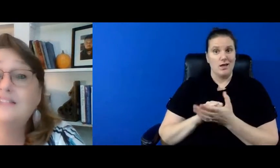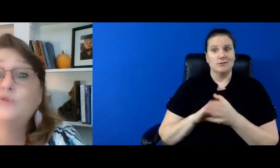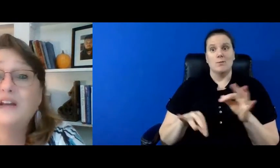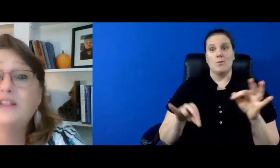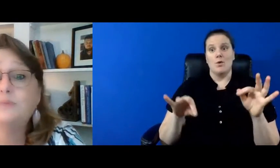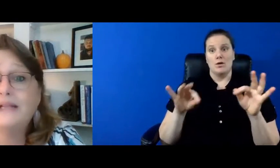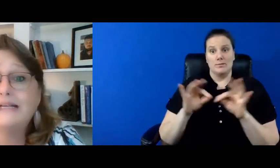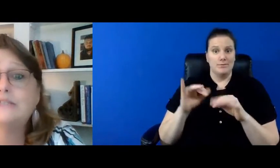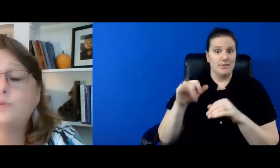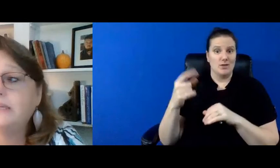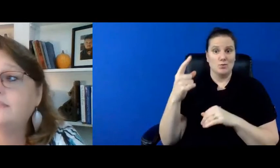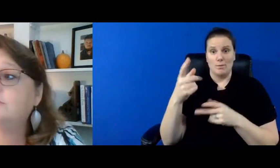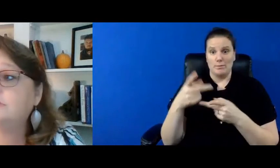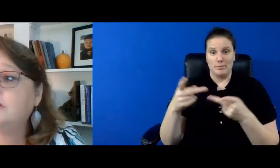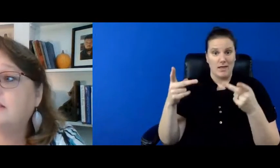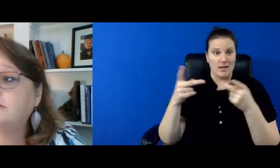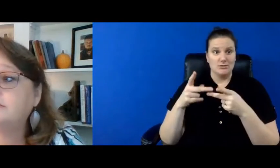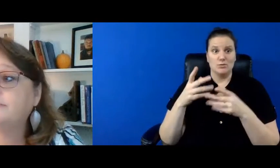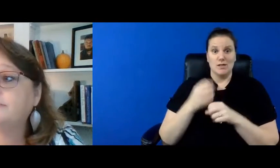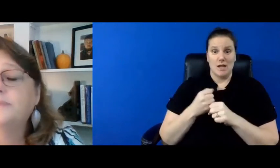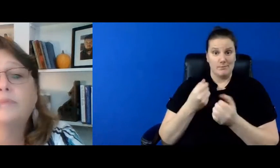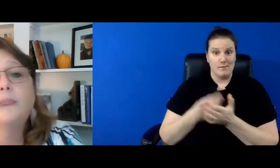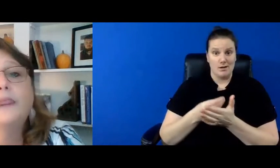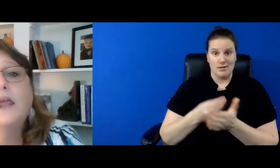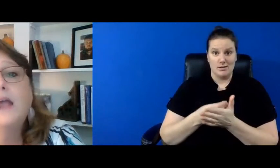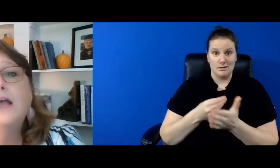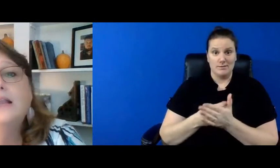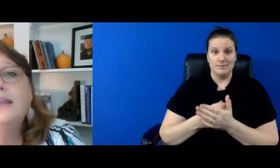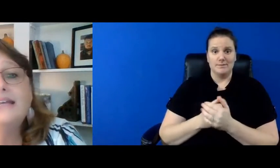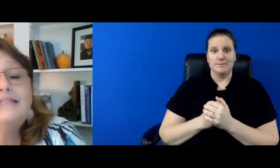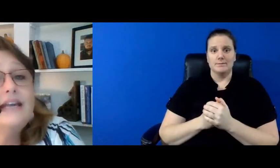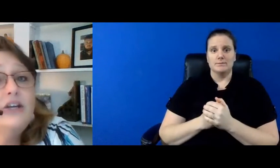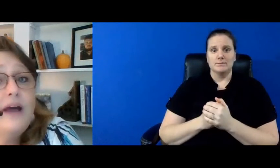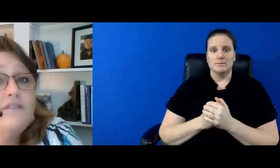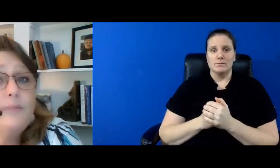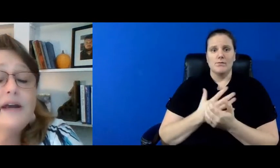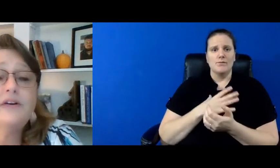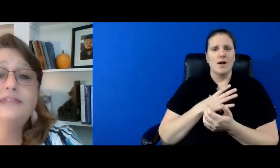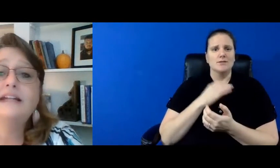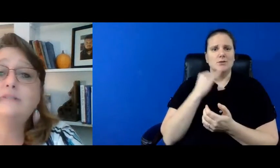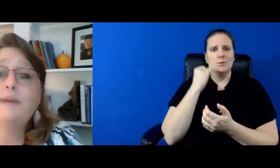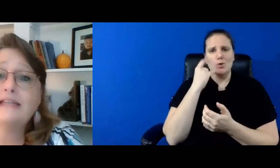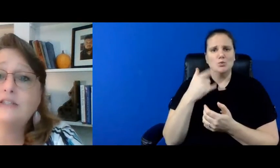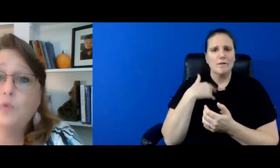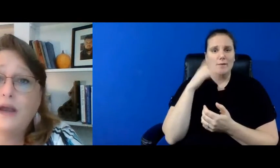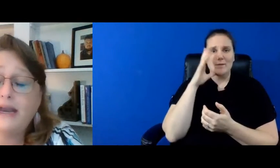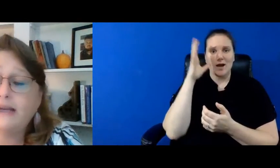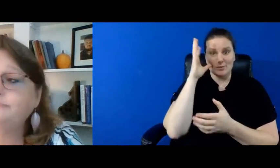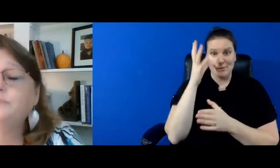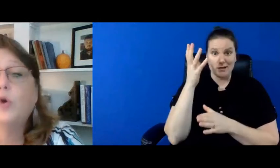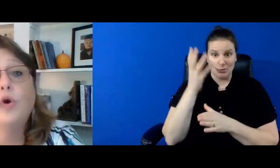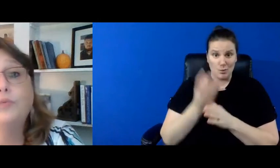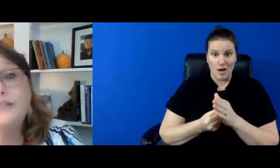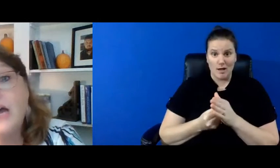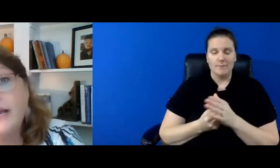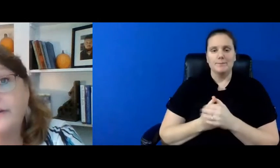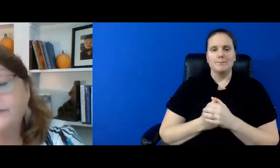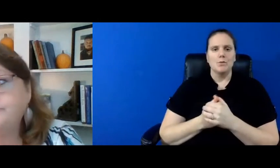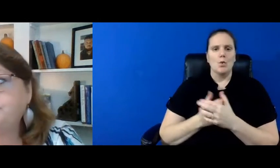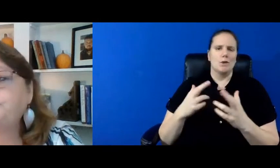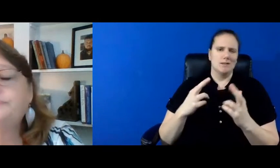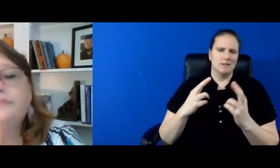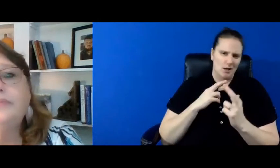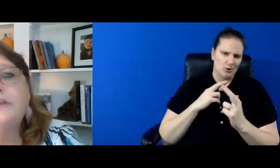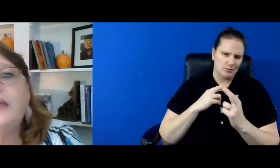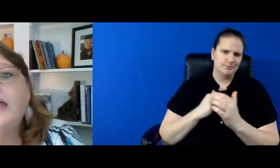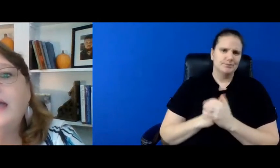this is one of those places we get those dollars let's say you have a parent that has passed away or retired